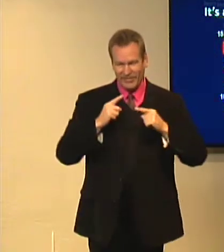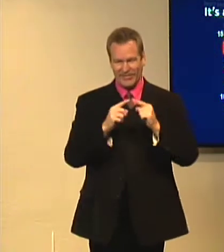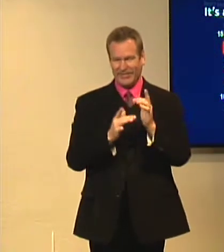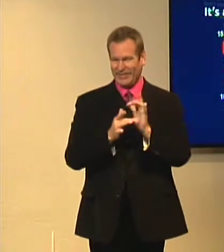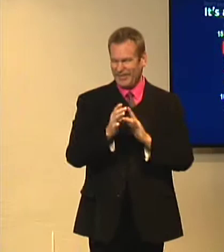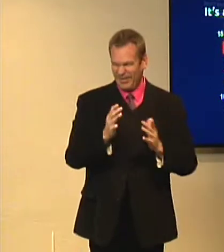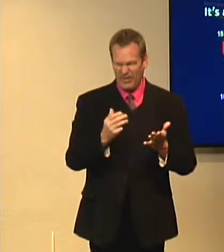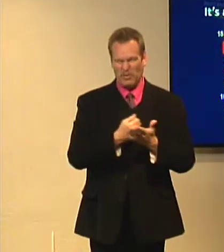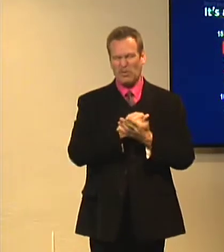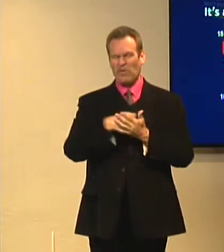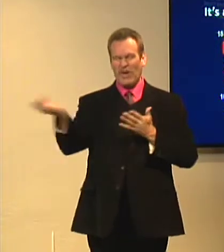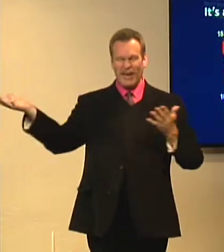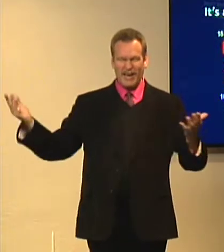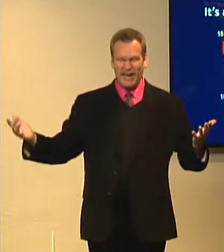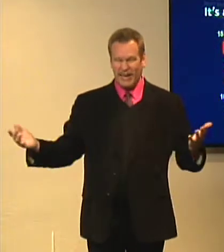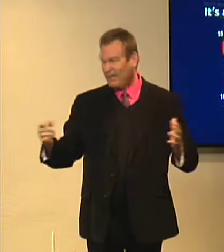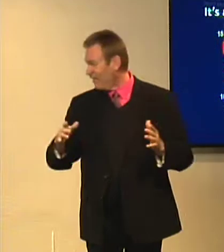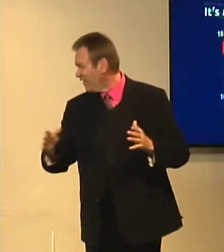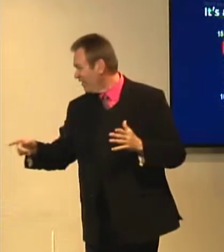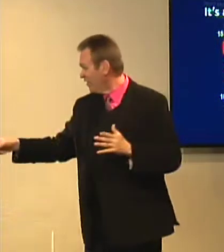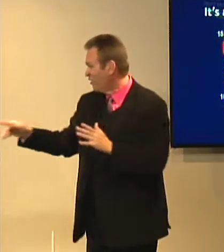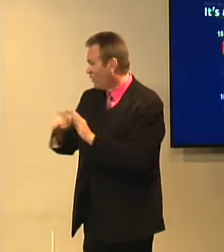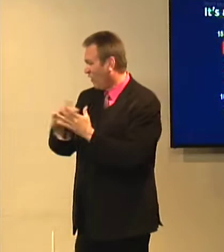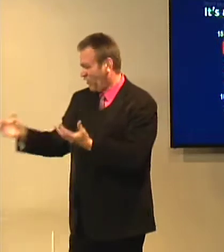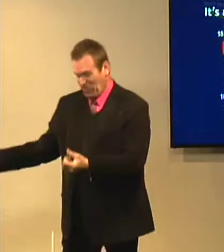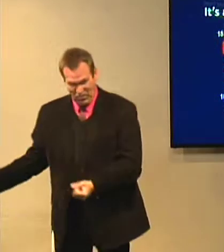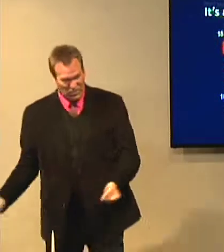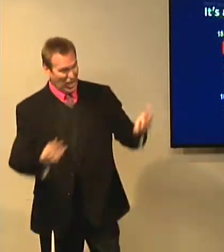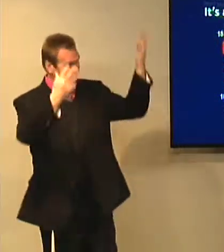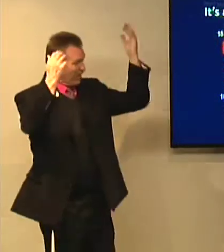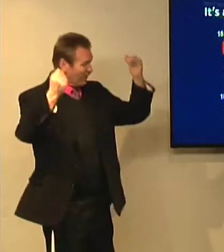The reward of that, their life would be wasted, their lives would be wasted.